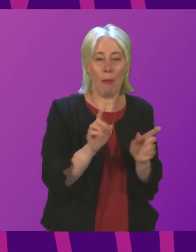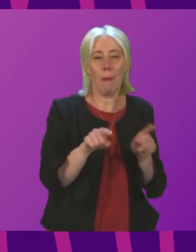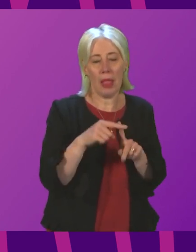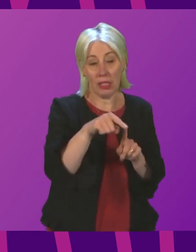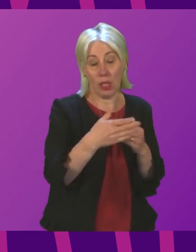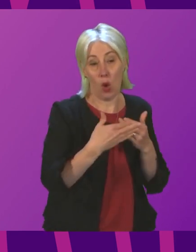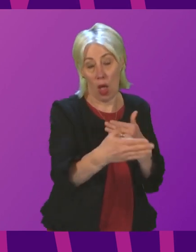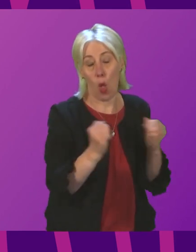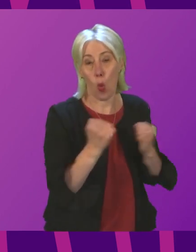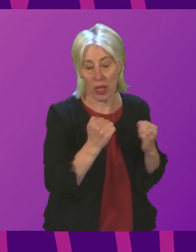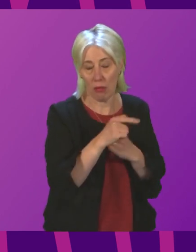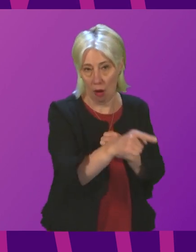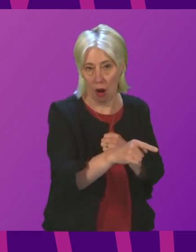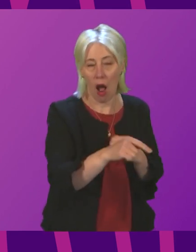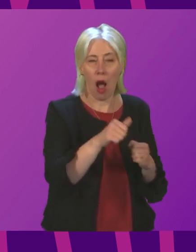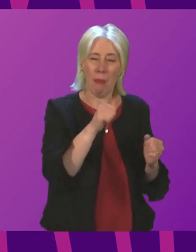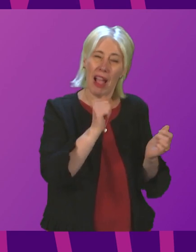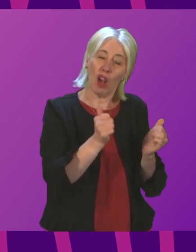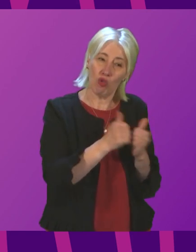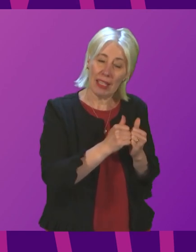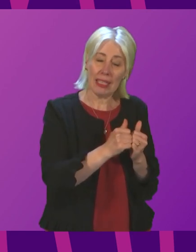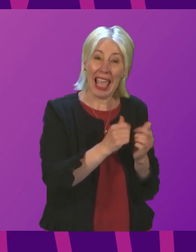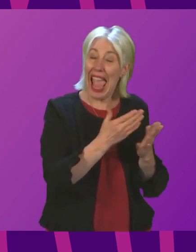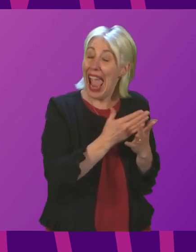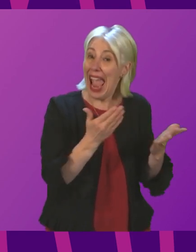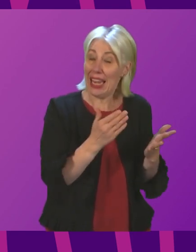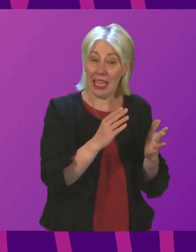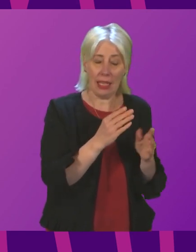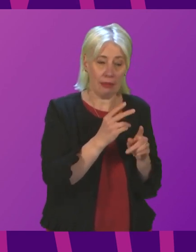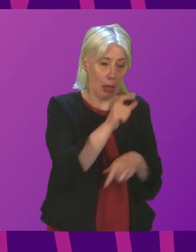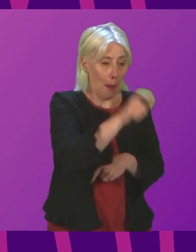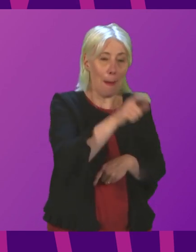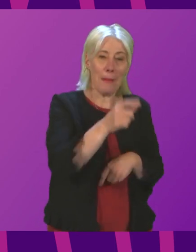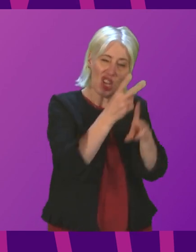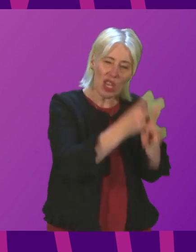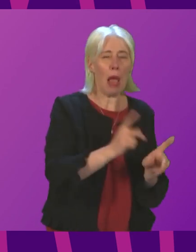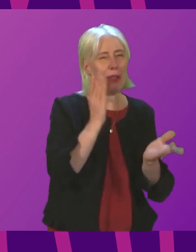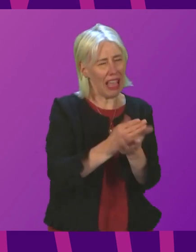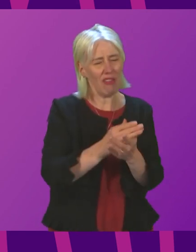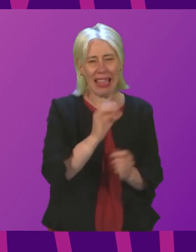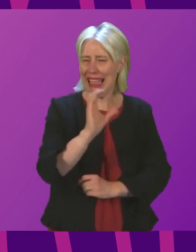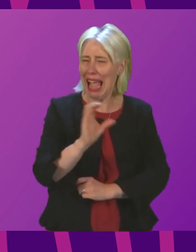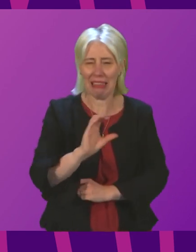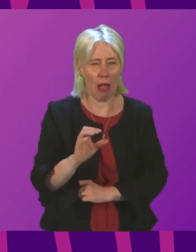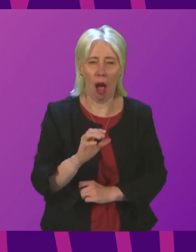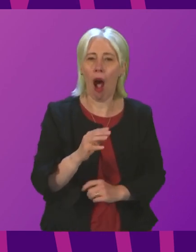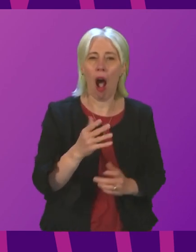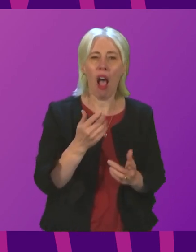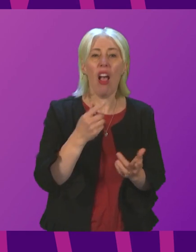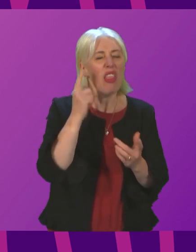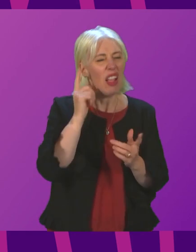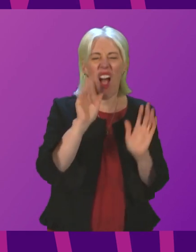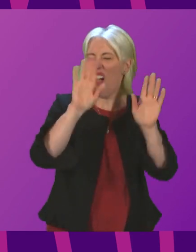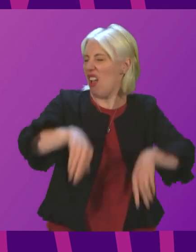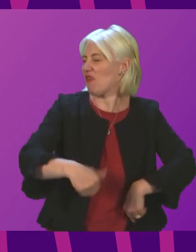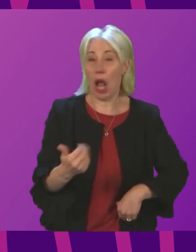would agree and understand that decisions, particularly around cancer, any patient care, are never, ever taken lightly. I